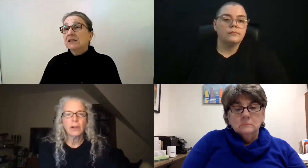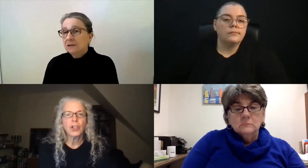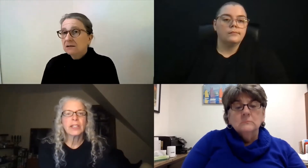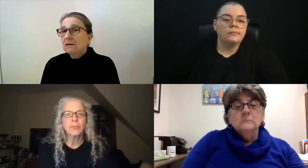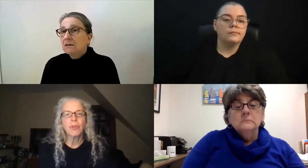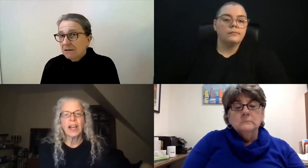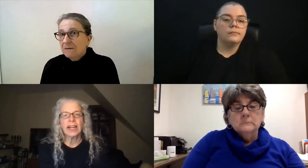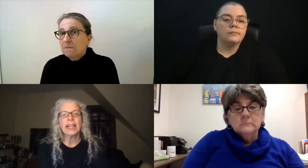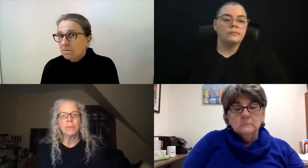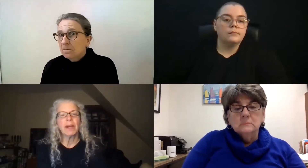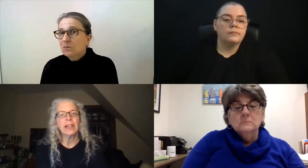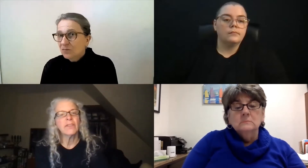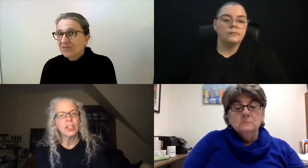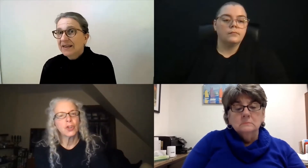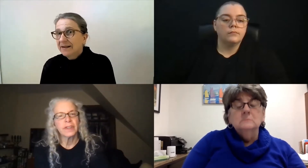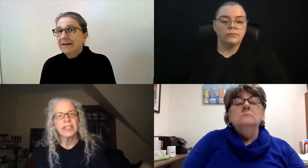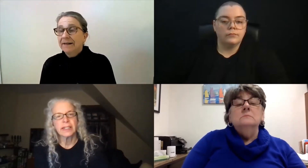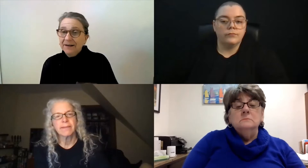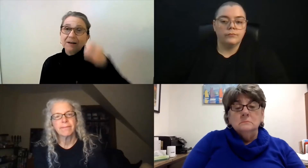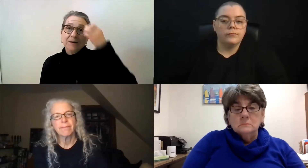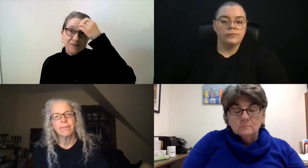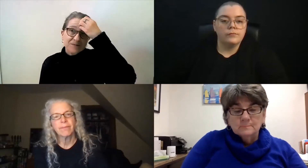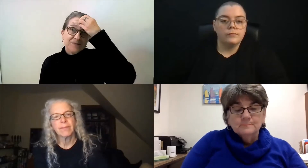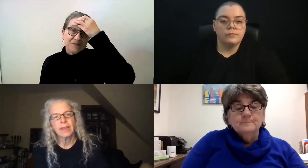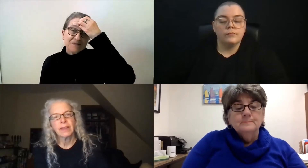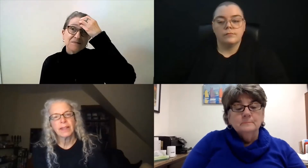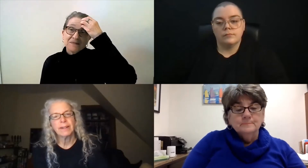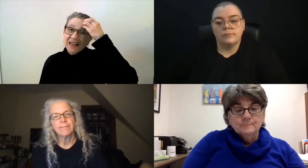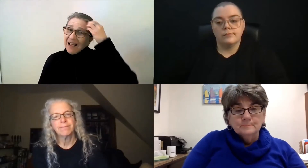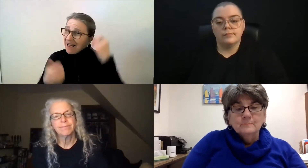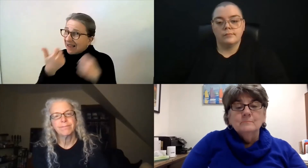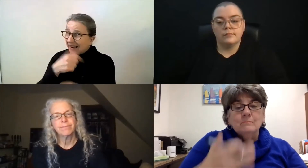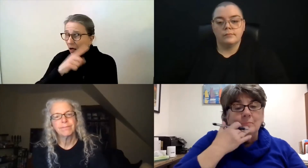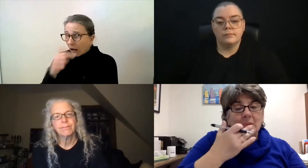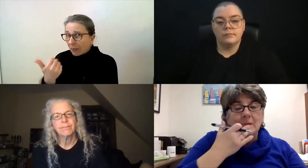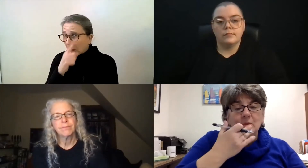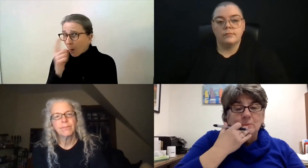just providing independent living services. Yeah.